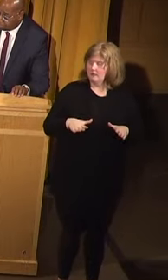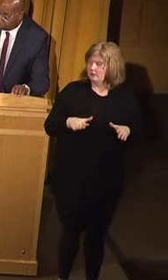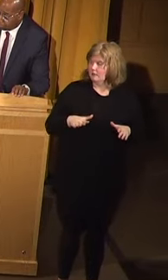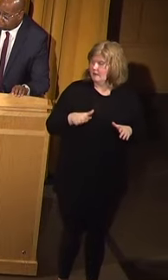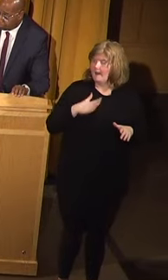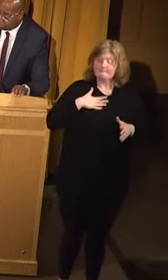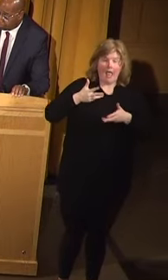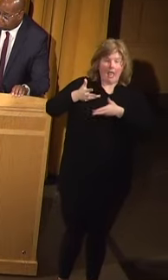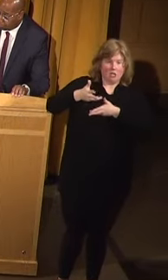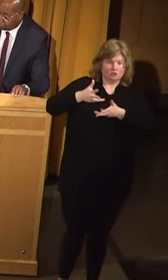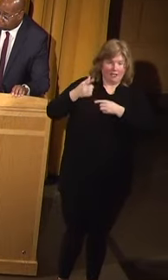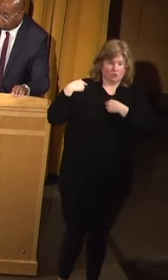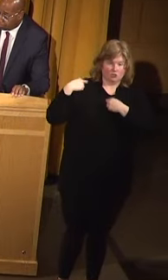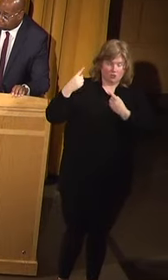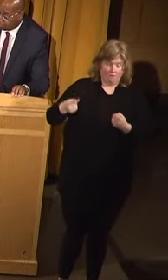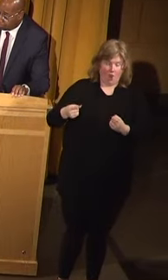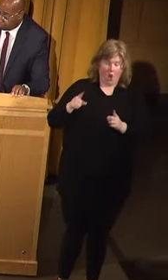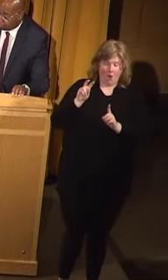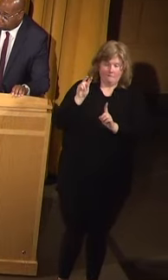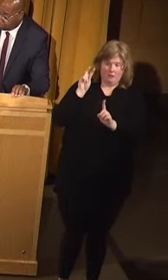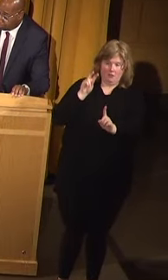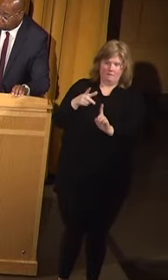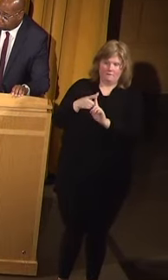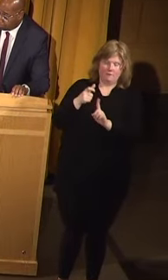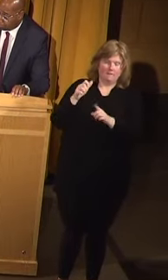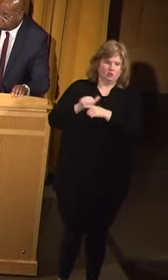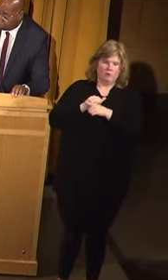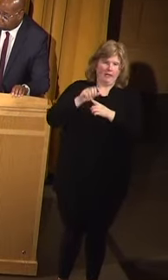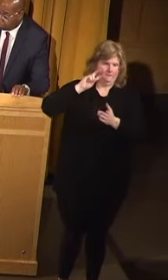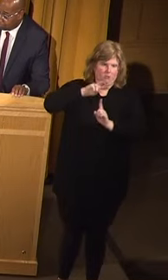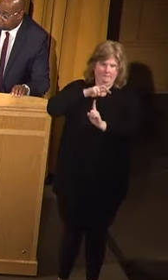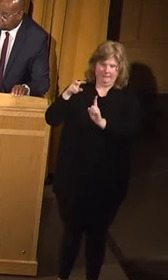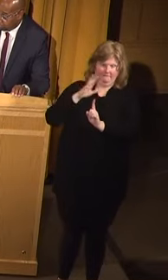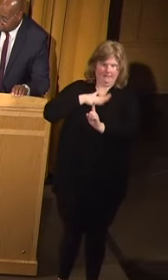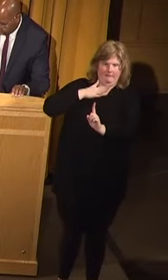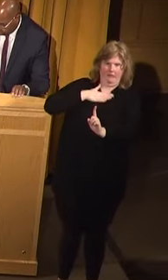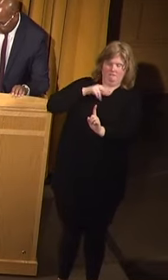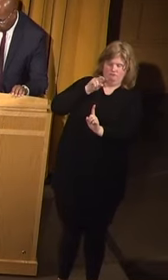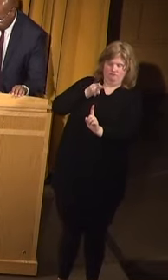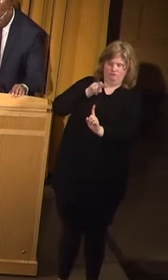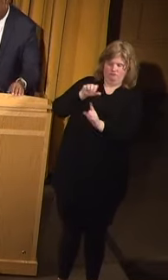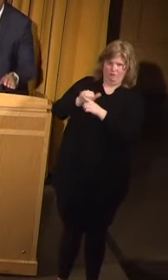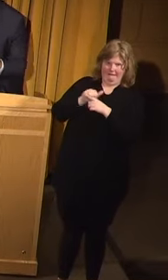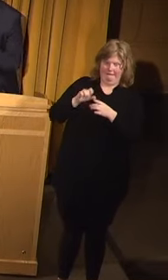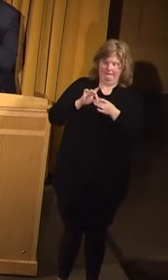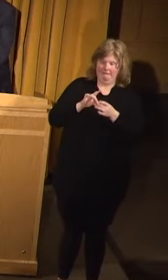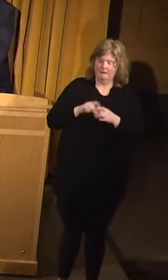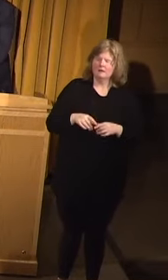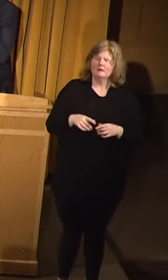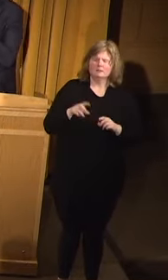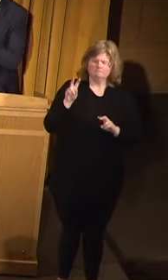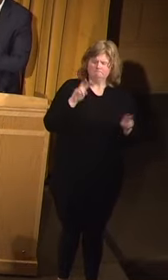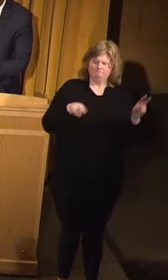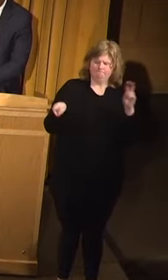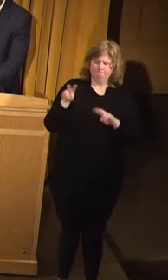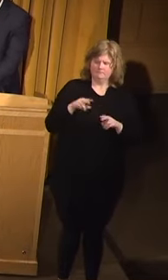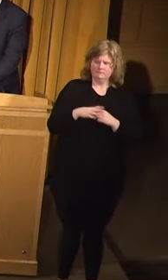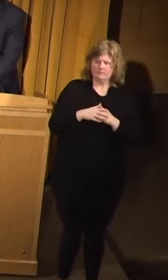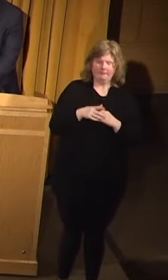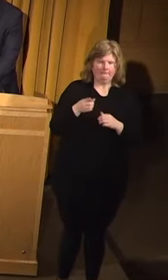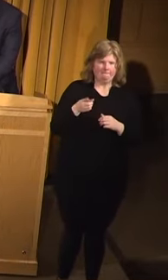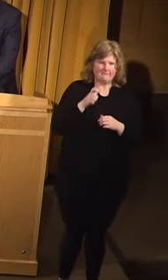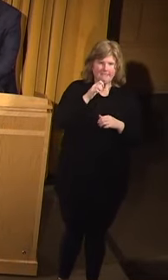interaction with it thus far has been looking at it purely from a training perspective, was that it's looking at it, and it